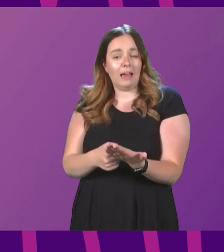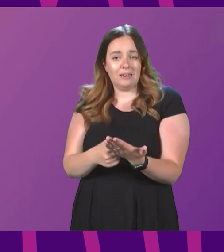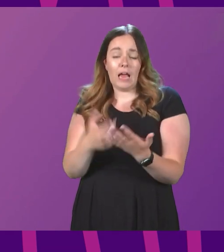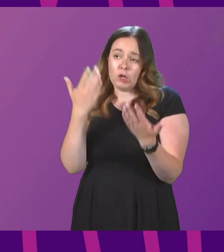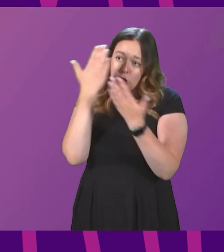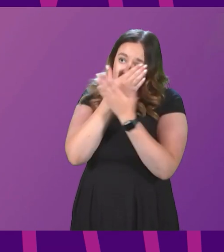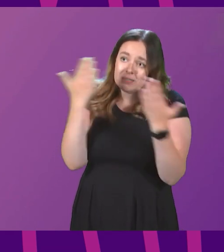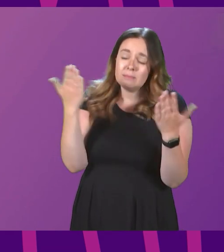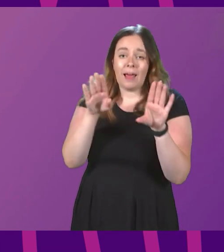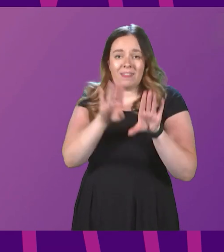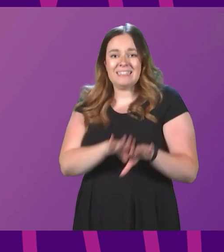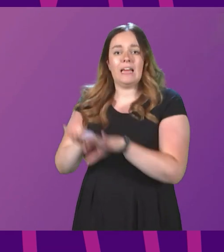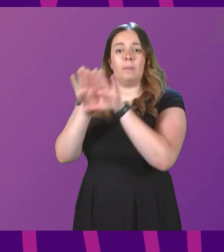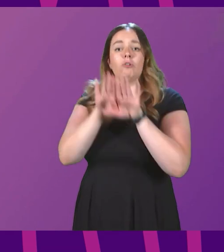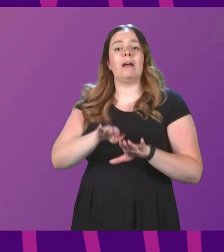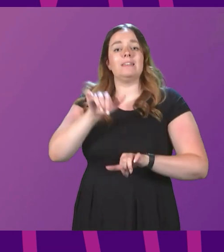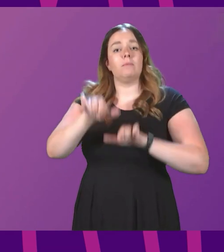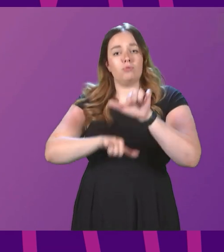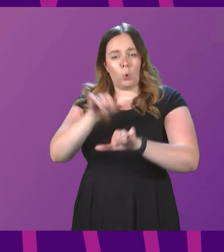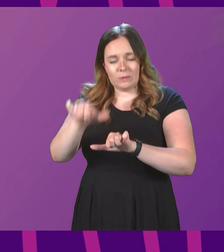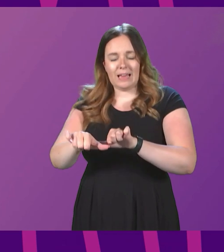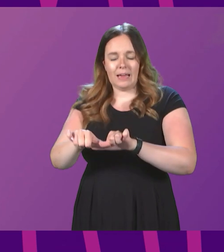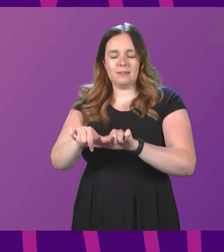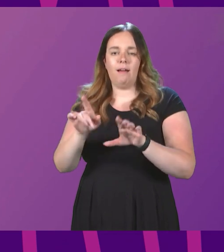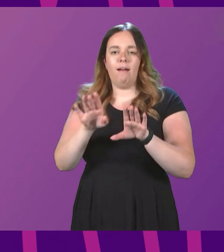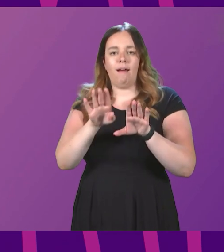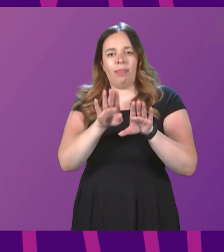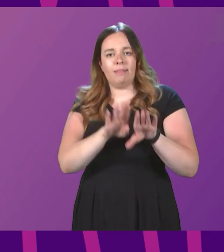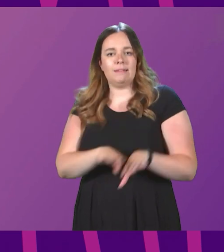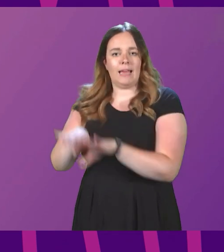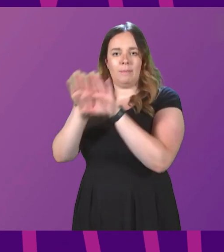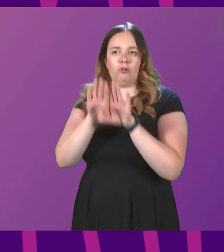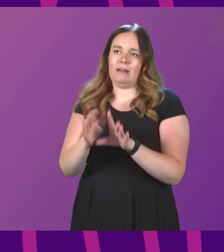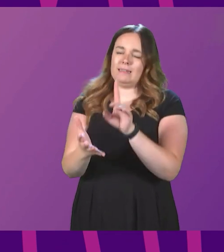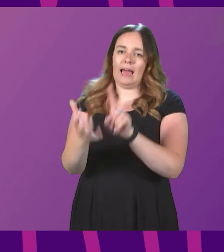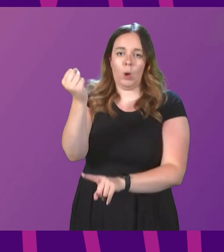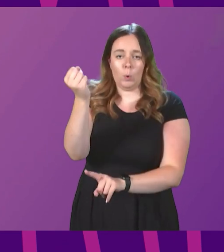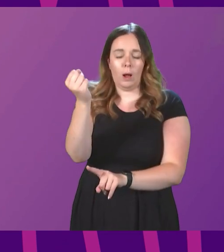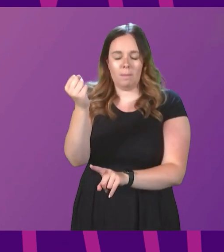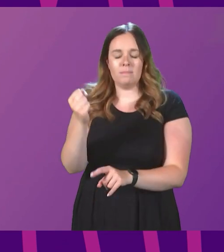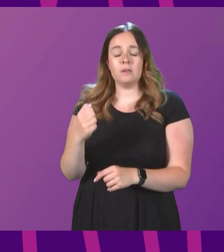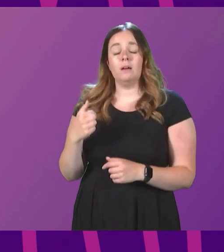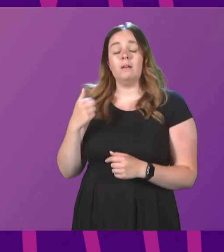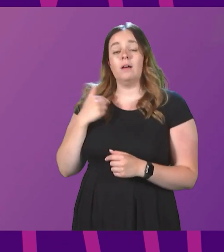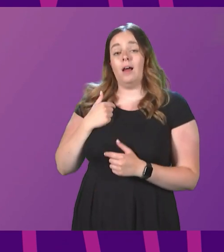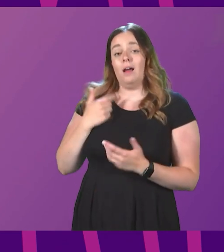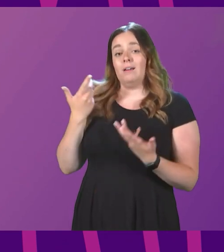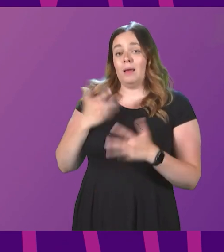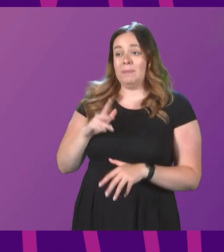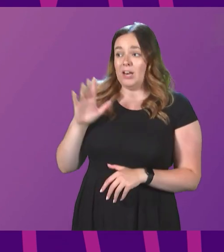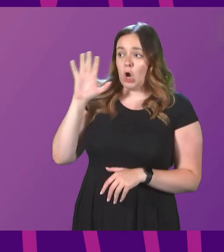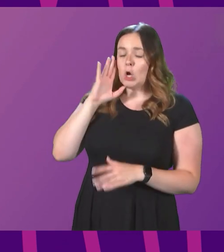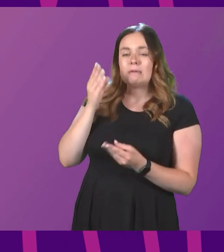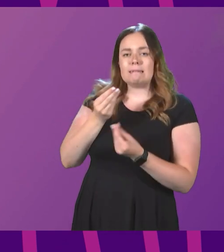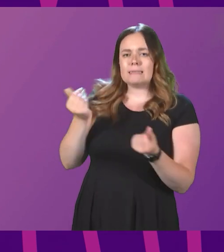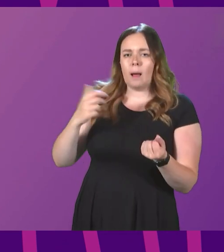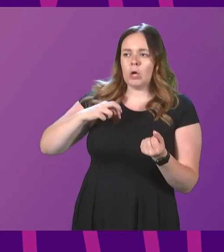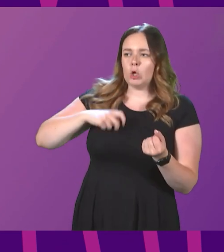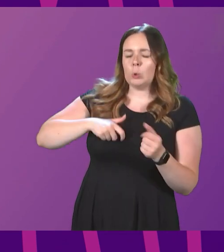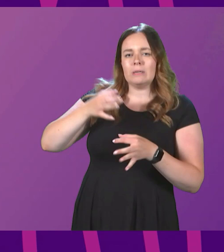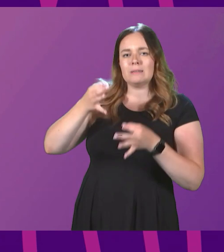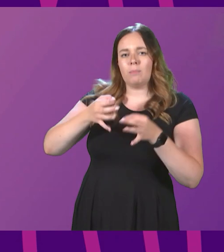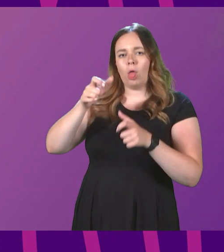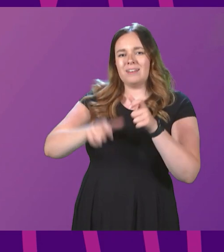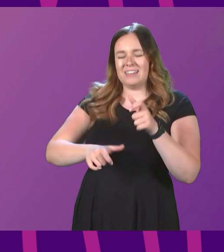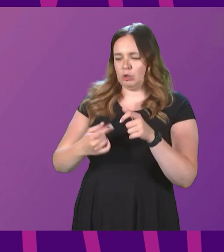that democratic process and that democratic outcome. I heard some unionist politician,